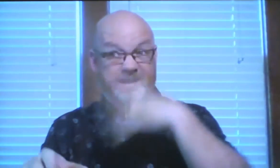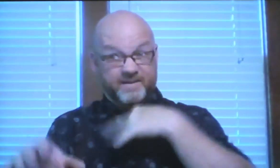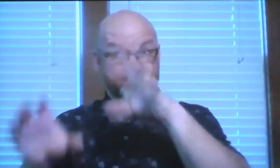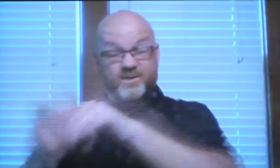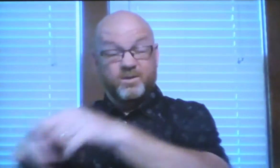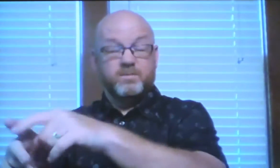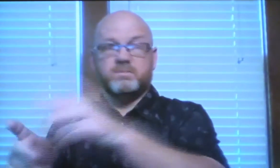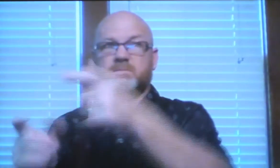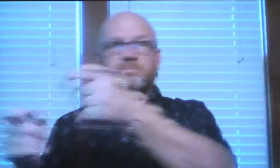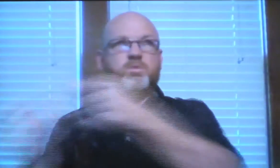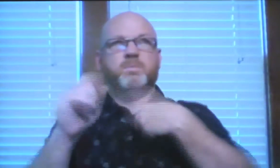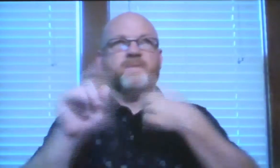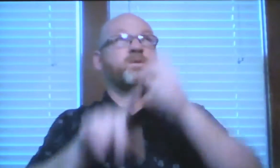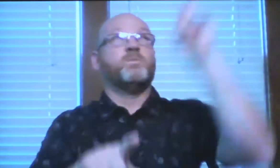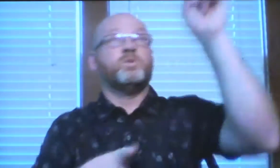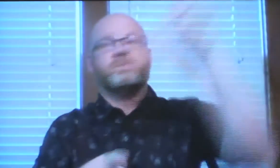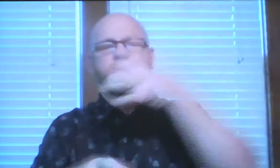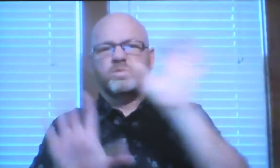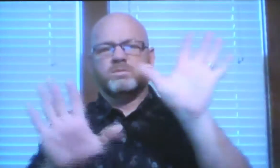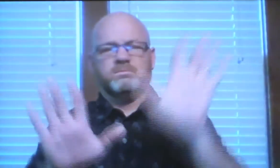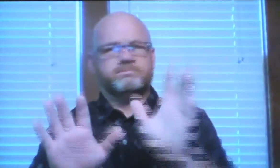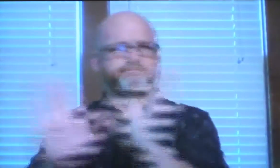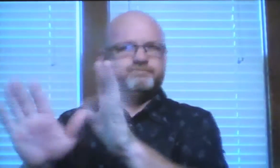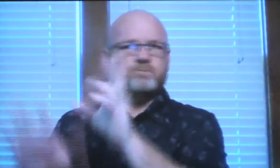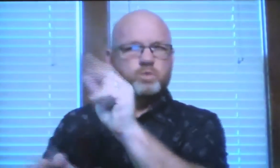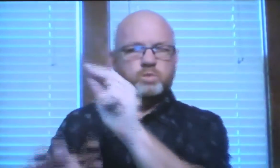to help me to teach temptation I won't get pulled in